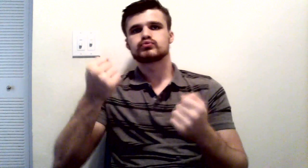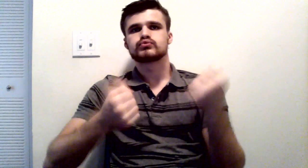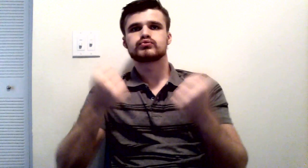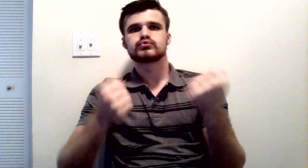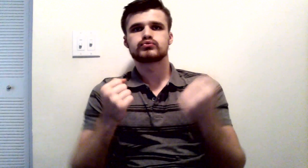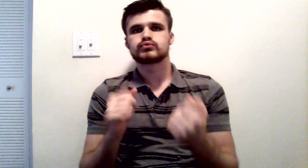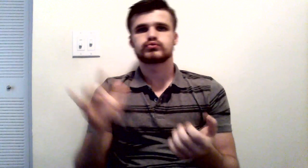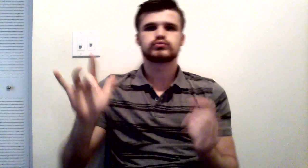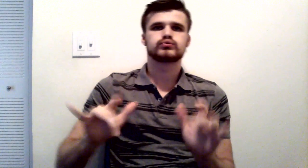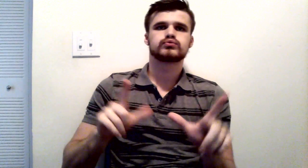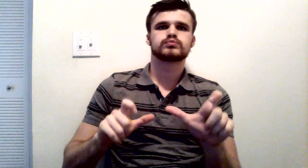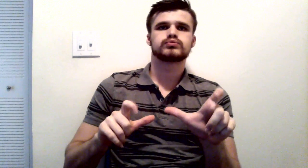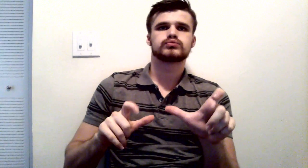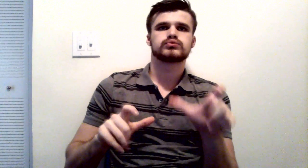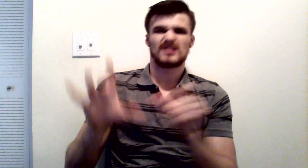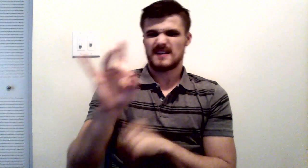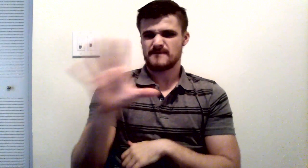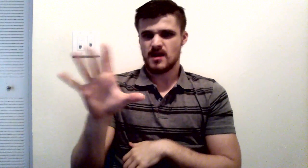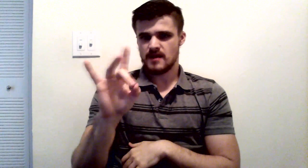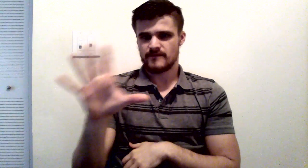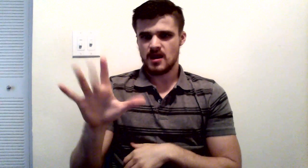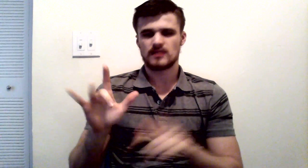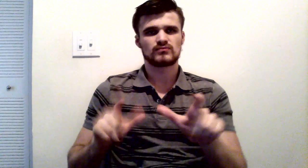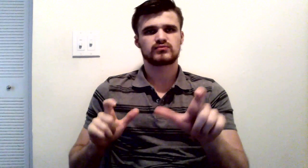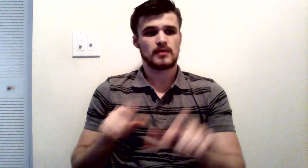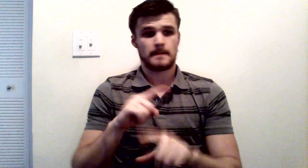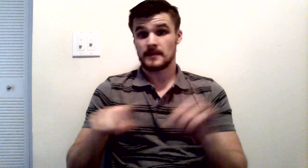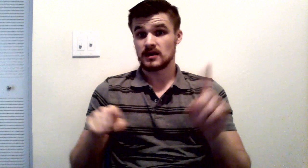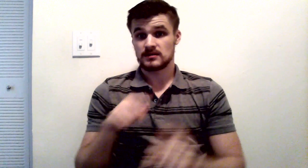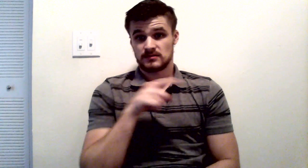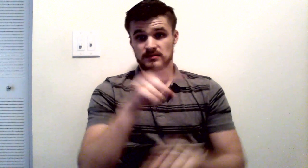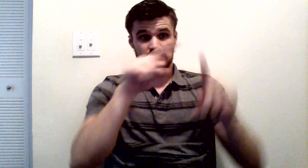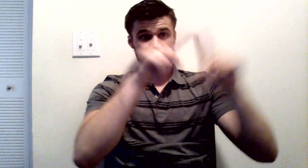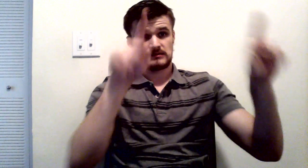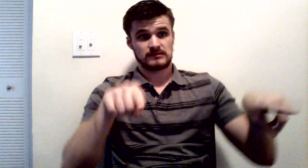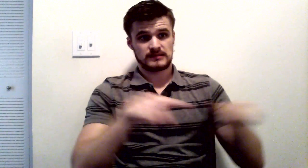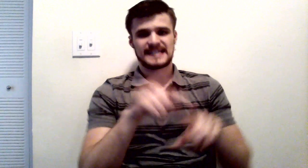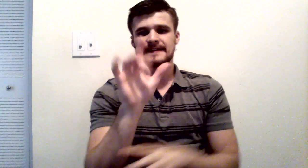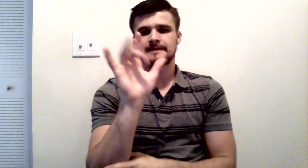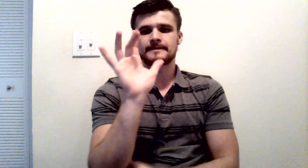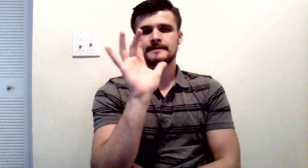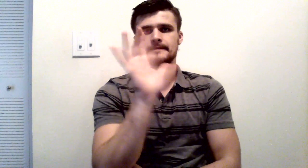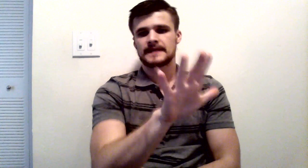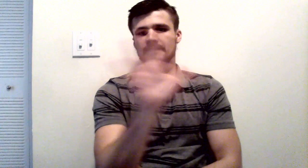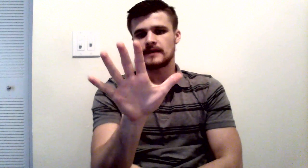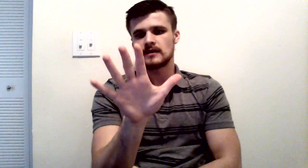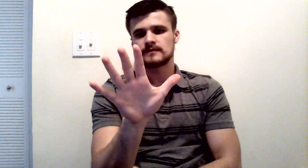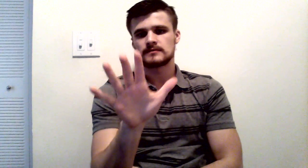Well, my speedometer was broken. That's no defense. Now, if it was a mens rea based defense,